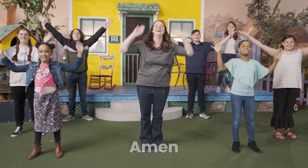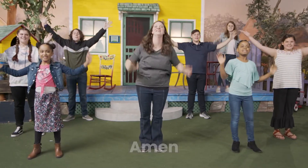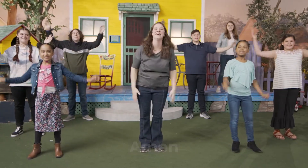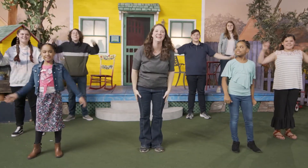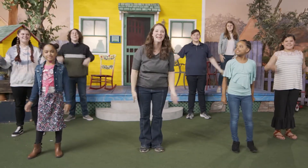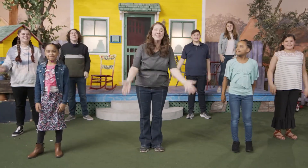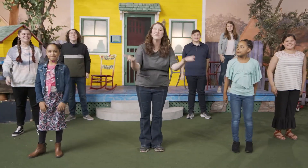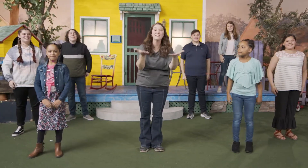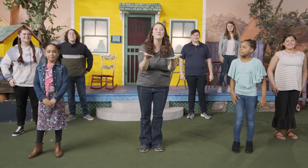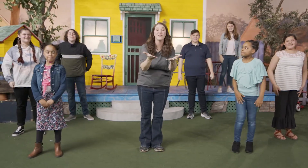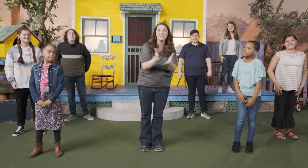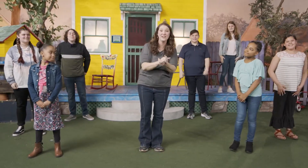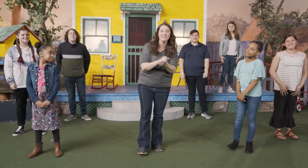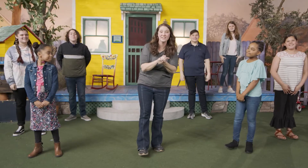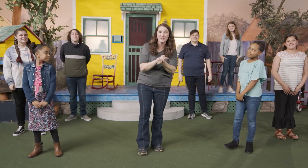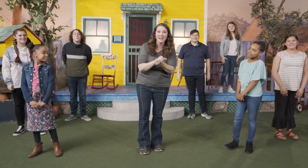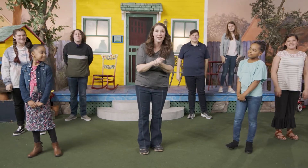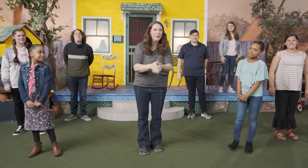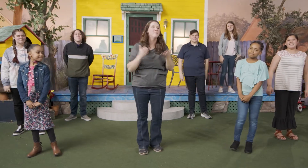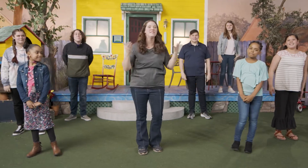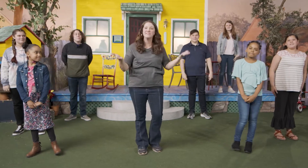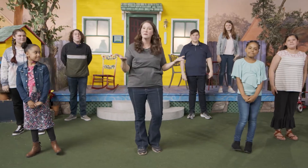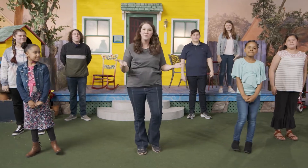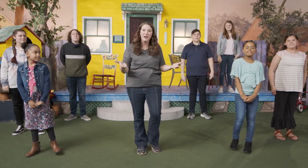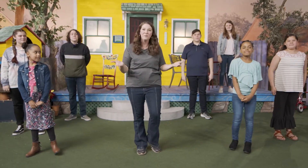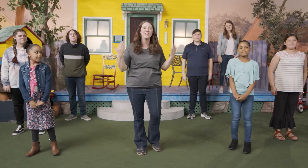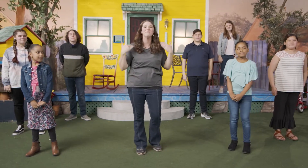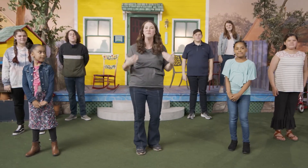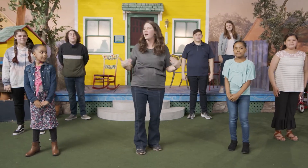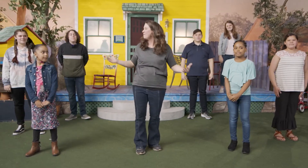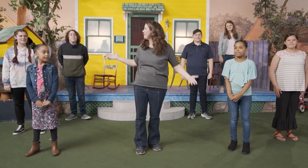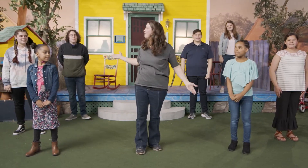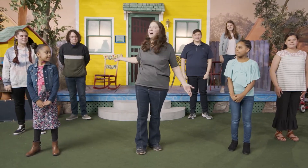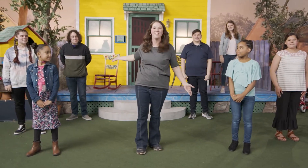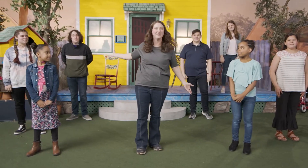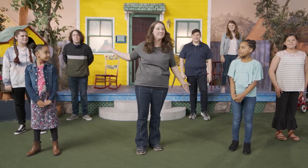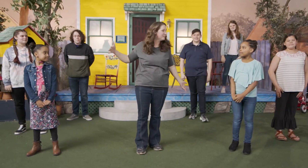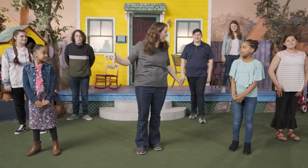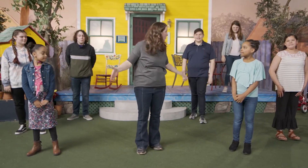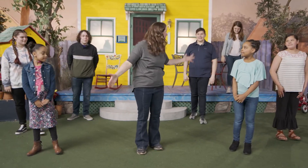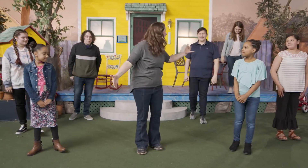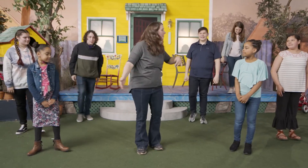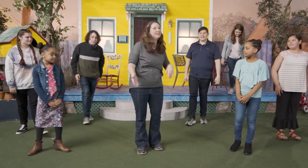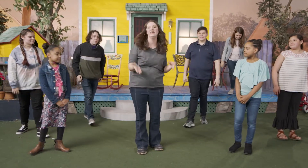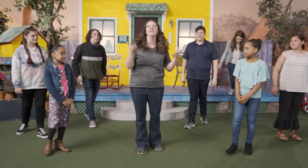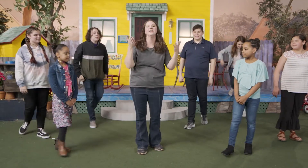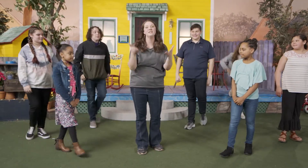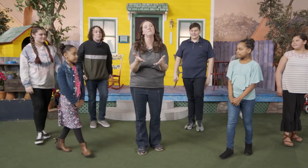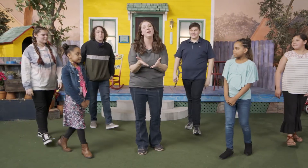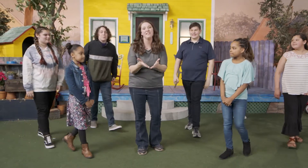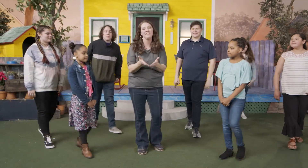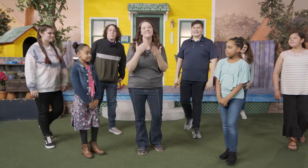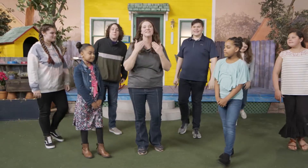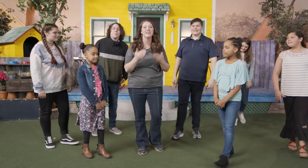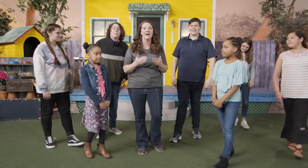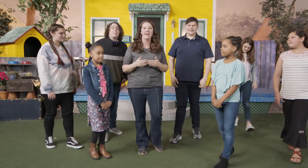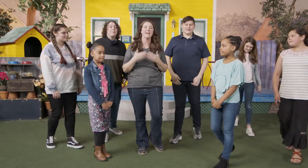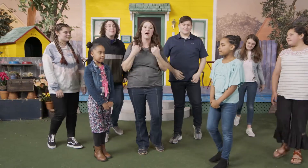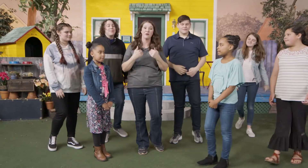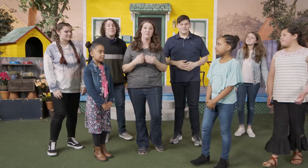Alright, that was a fun way to learn it. But this is a prayer we can pray to our Father. So gather around. Let's pray this to God, our